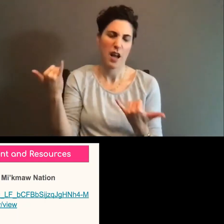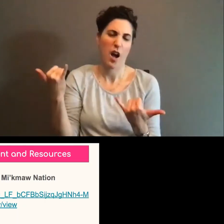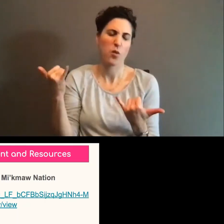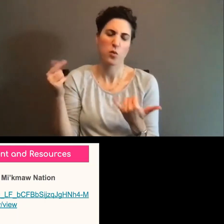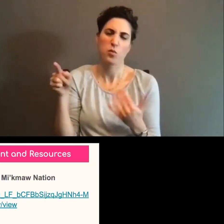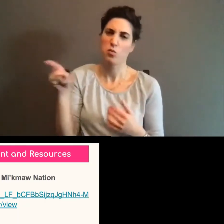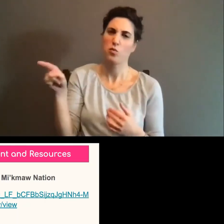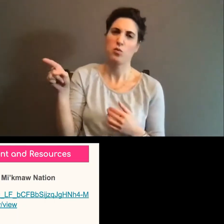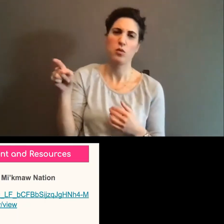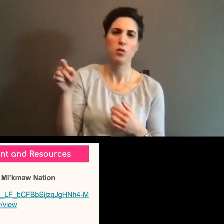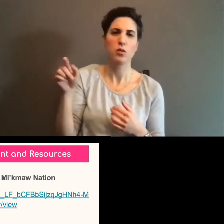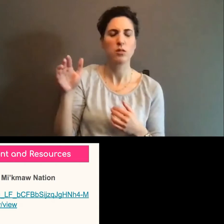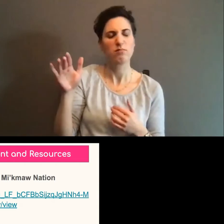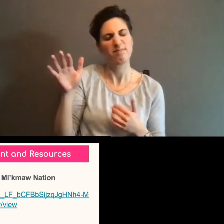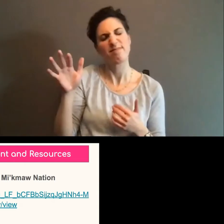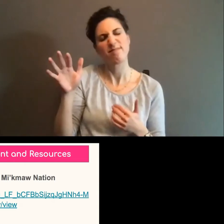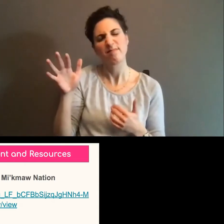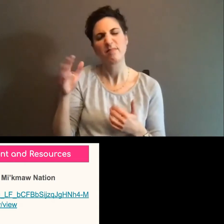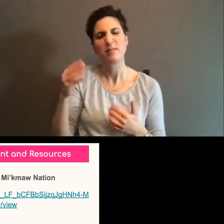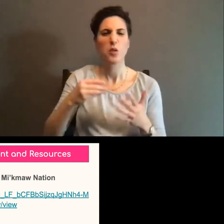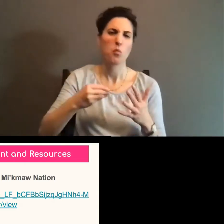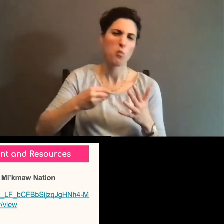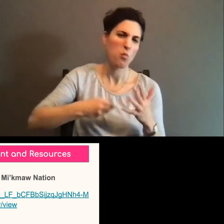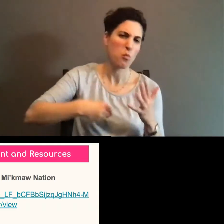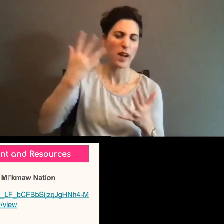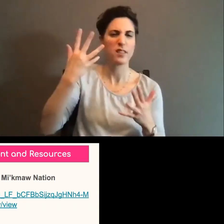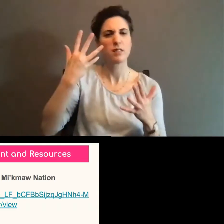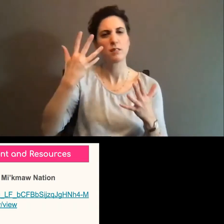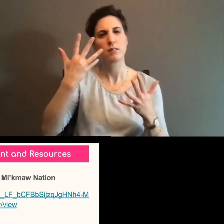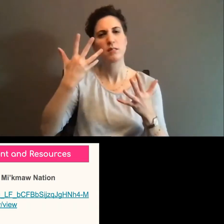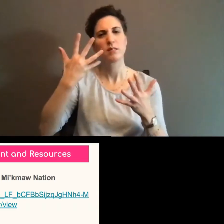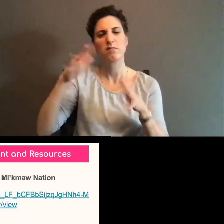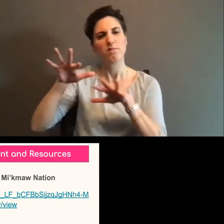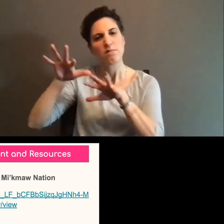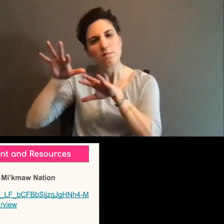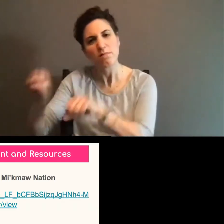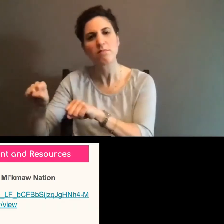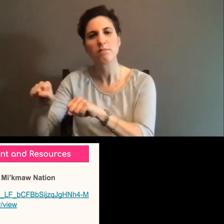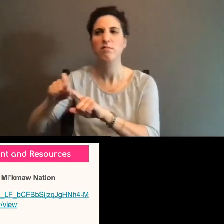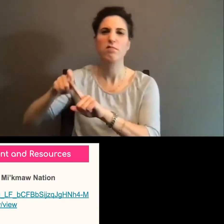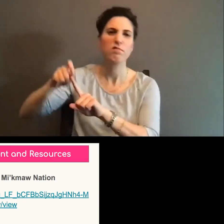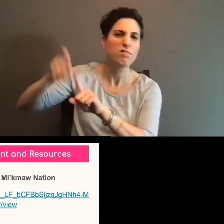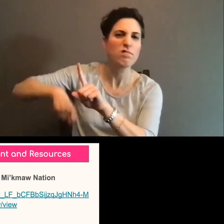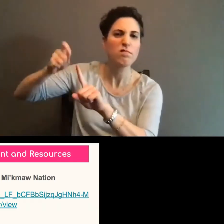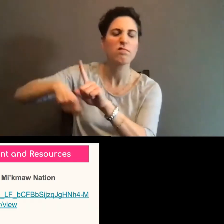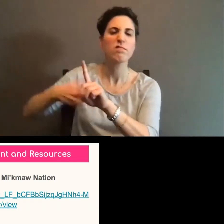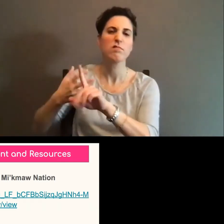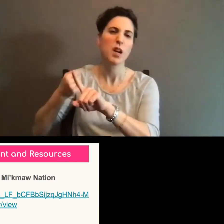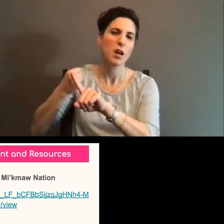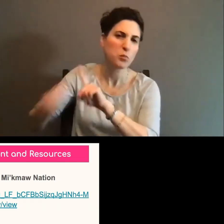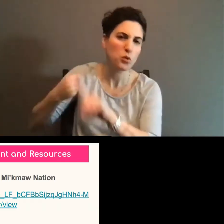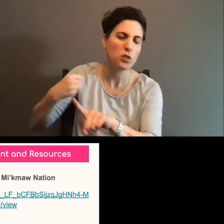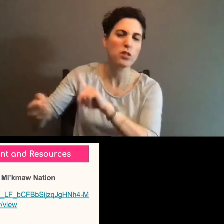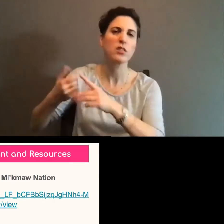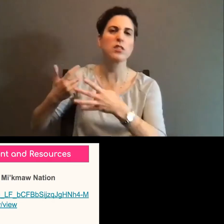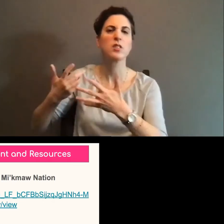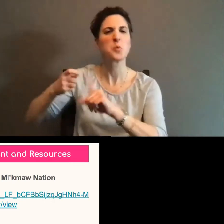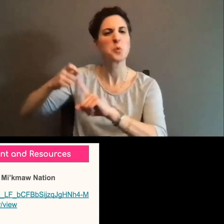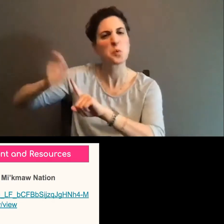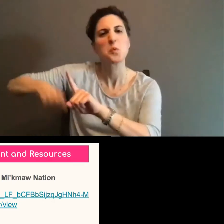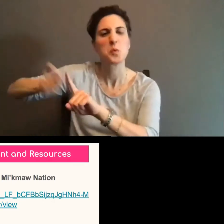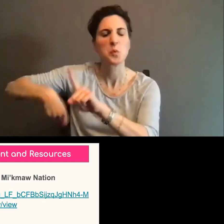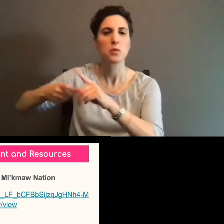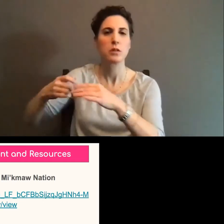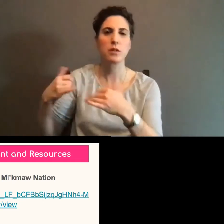white settlers, harassing them, abusing them, assaulting them because